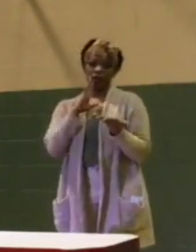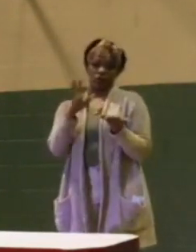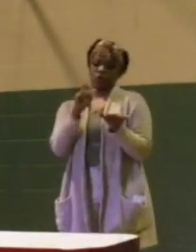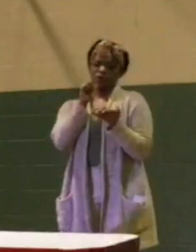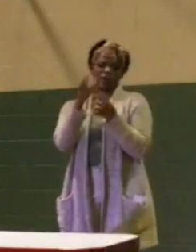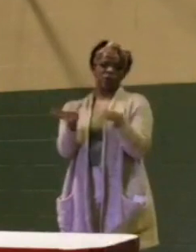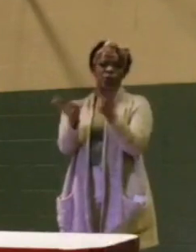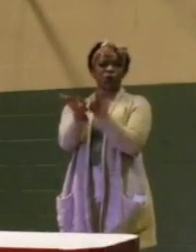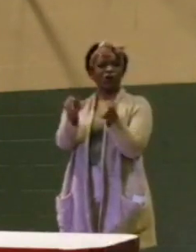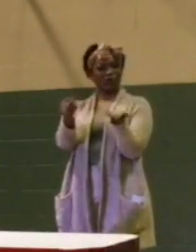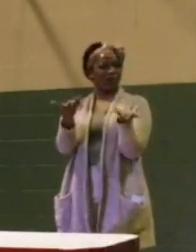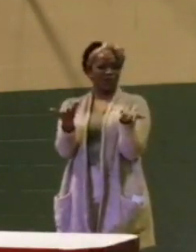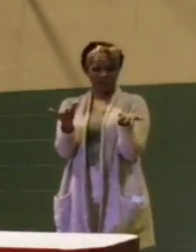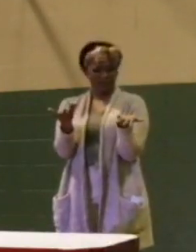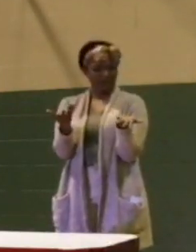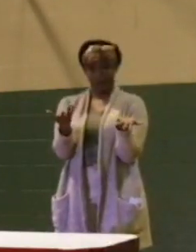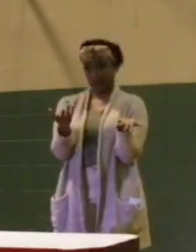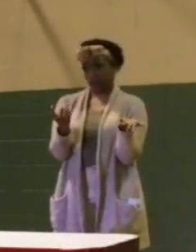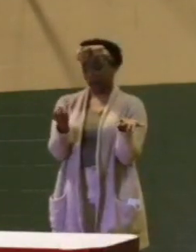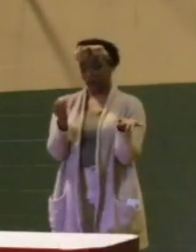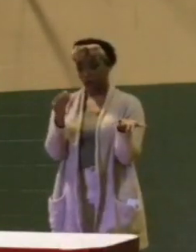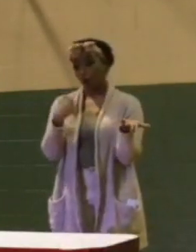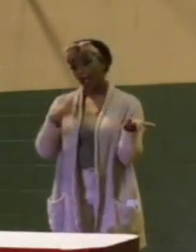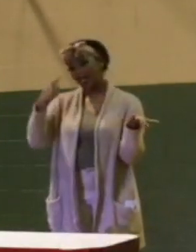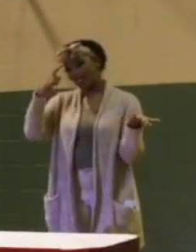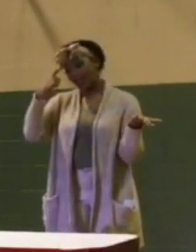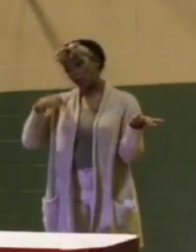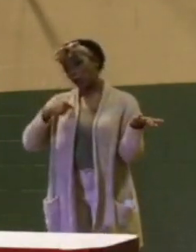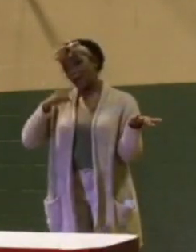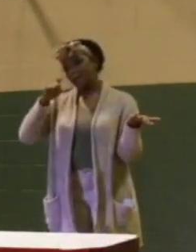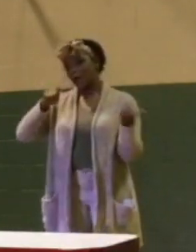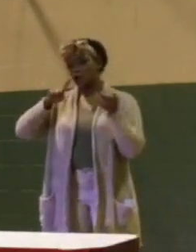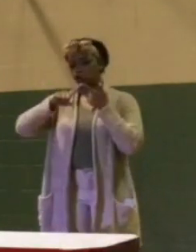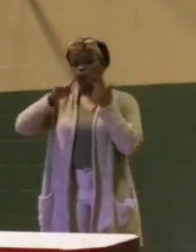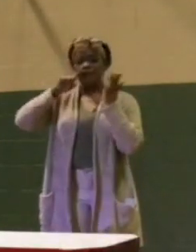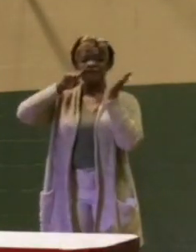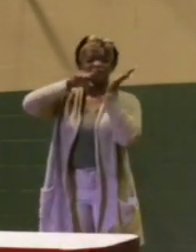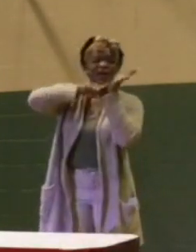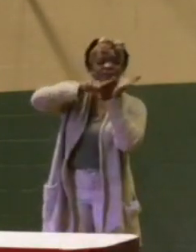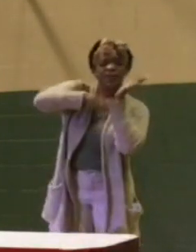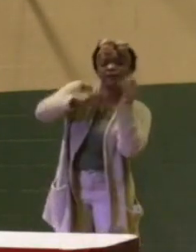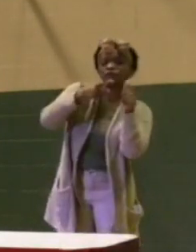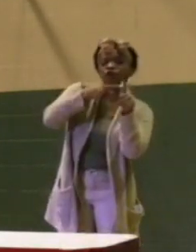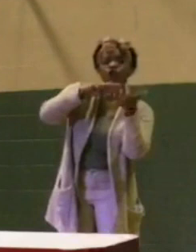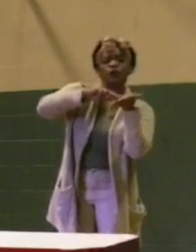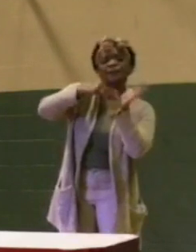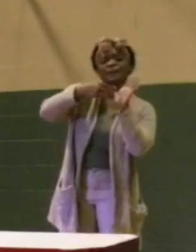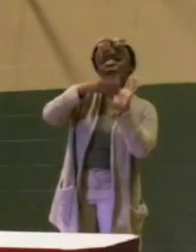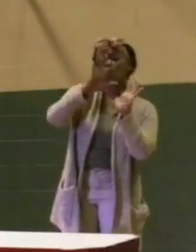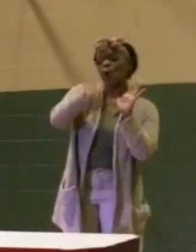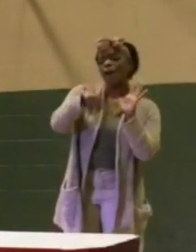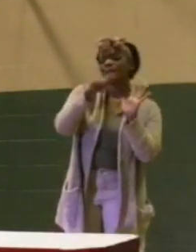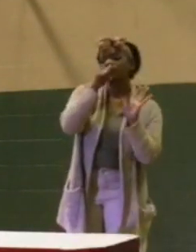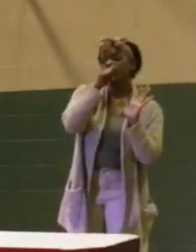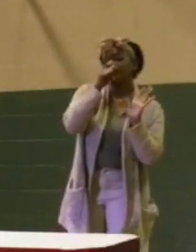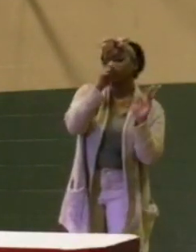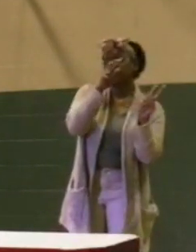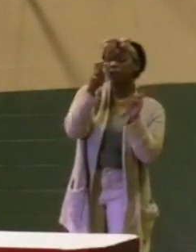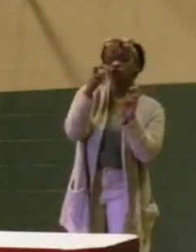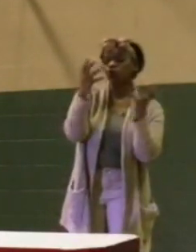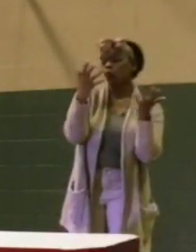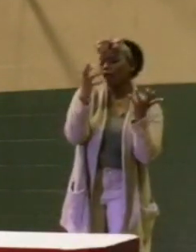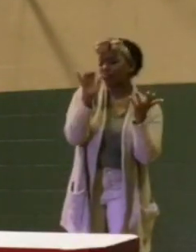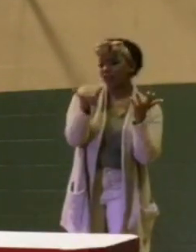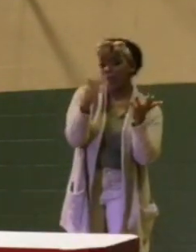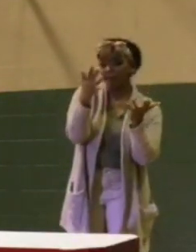if I'm making sense, but I think that we must investigate what those privacy issues might be, eliminate them, put